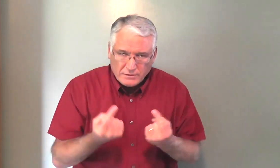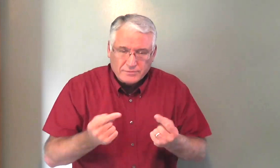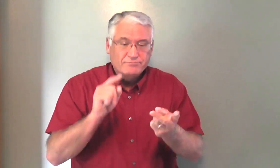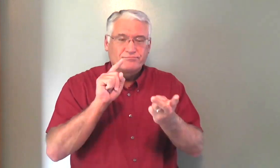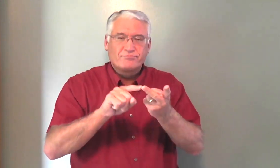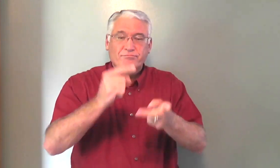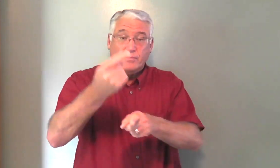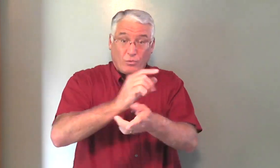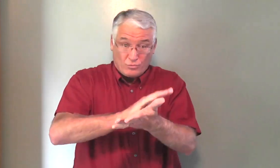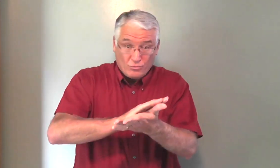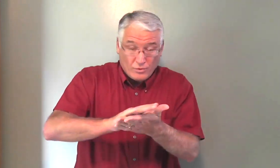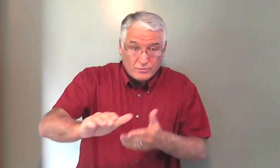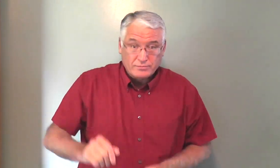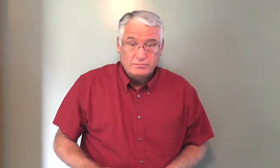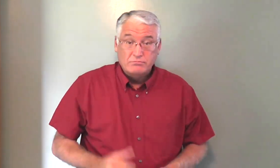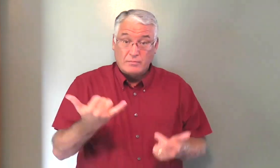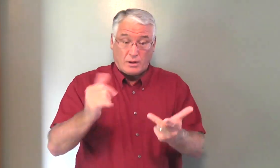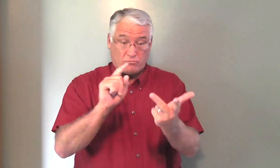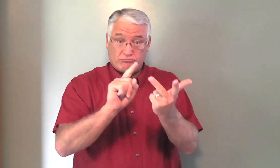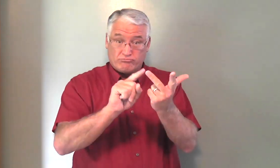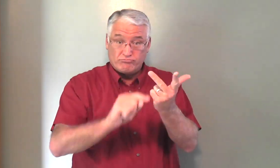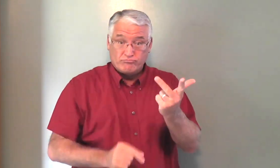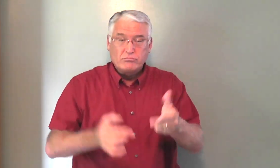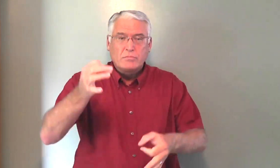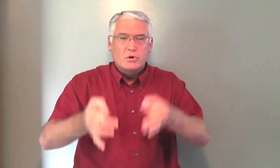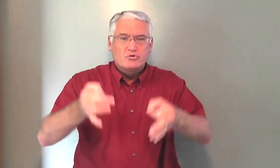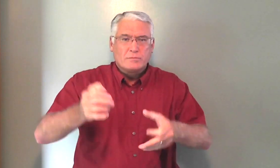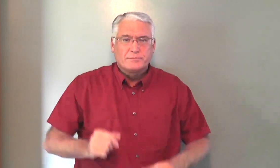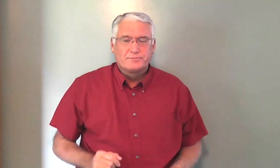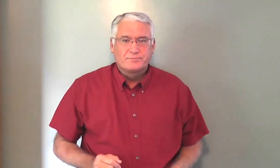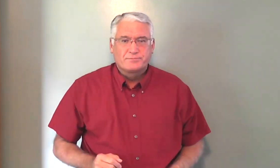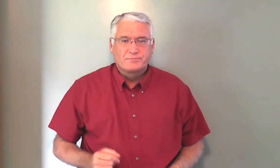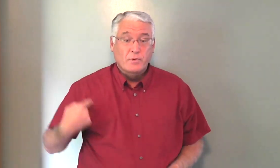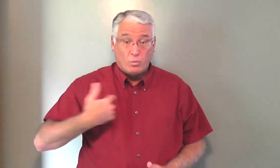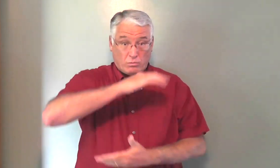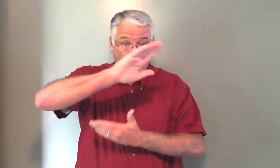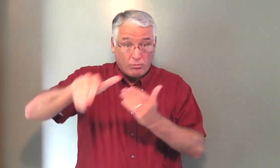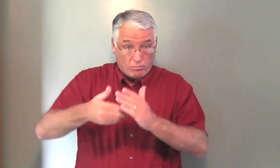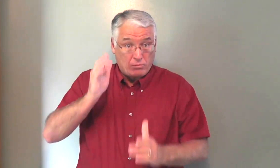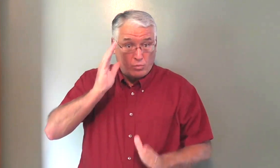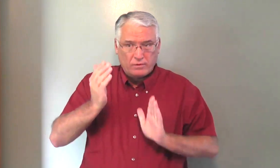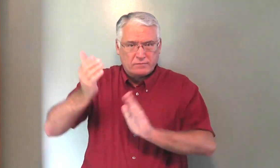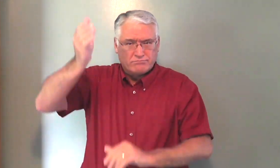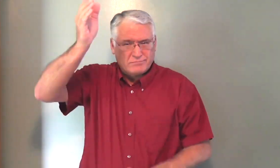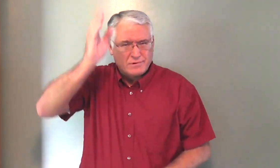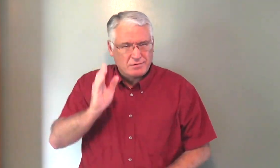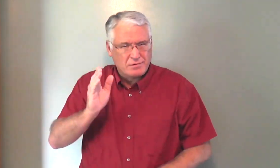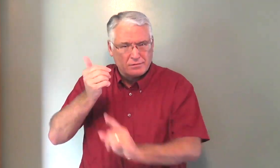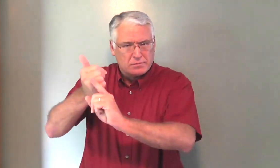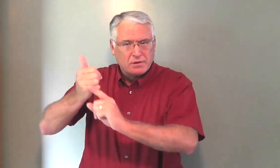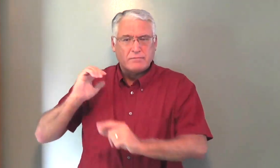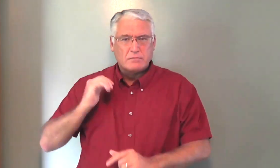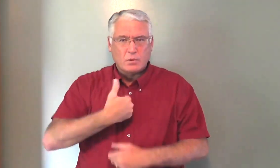discuss sin. Second, righteousness. And now, third, judgment. We will all face God, our creator,